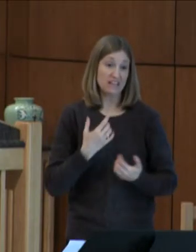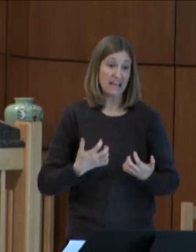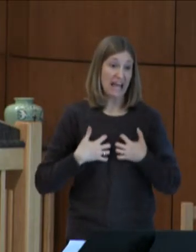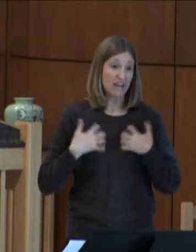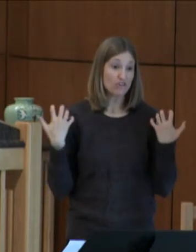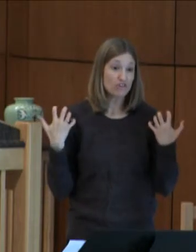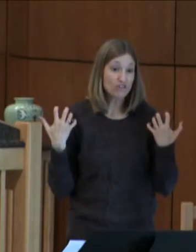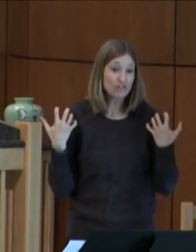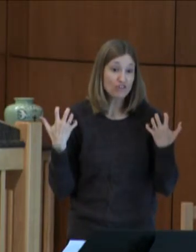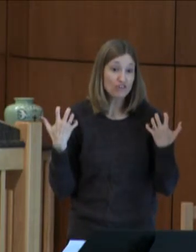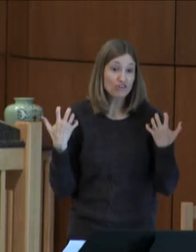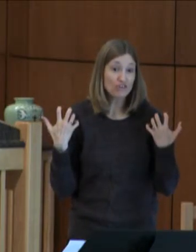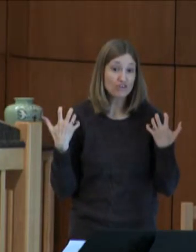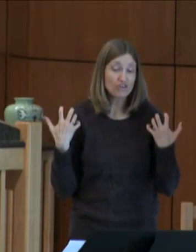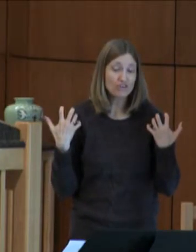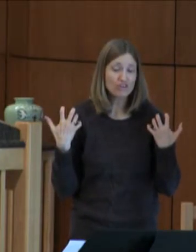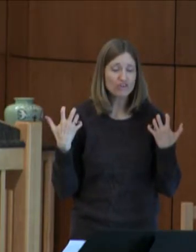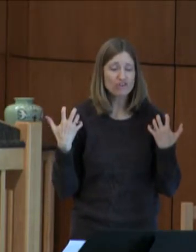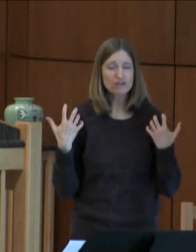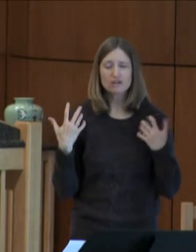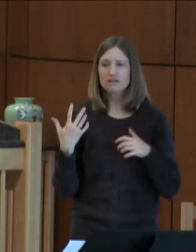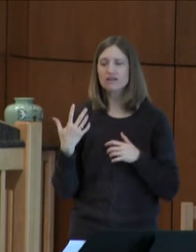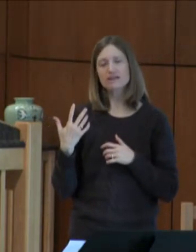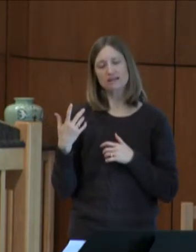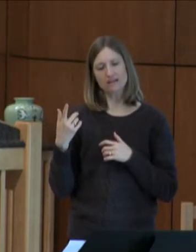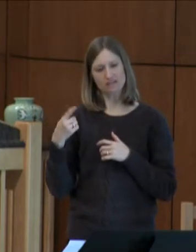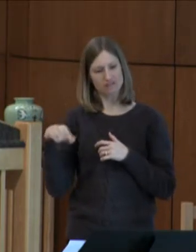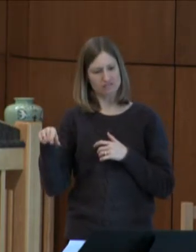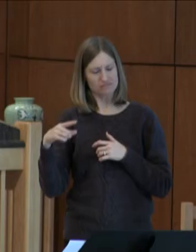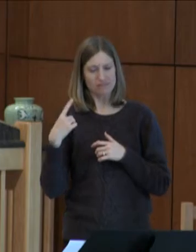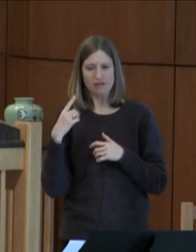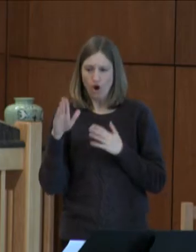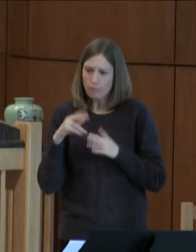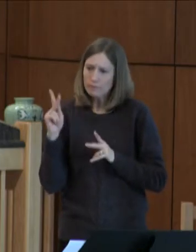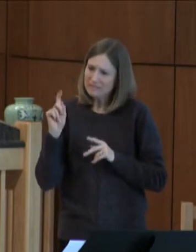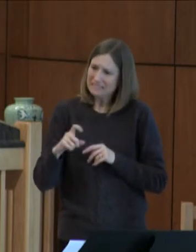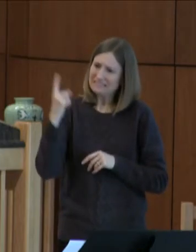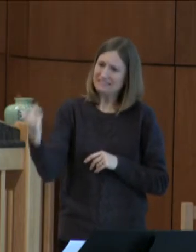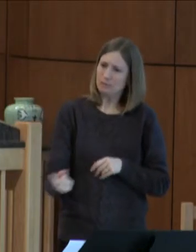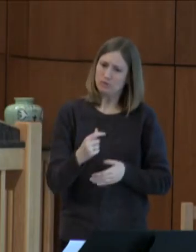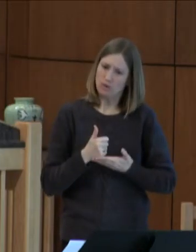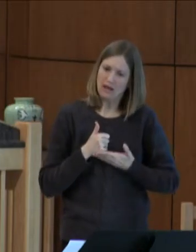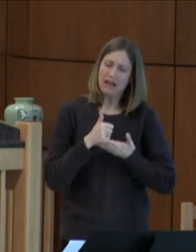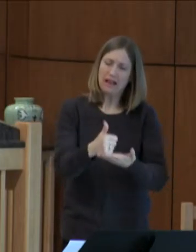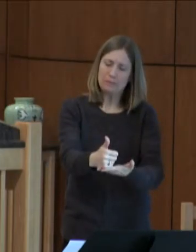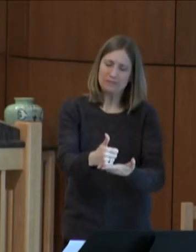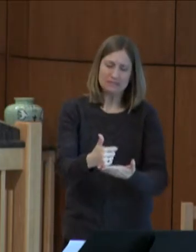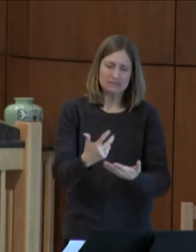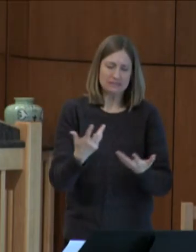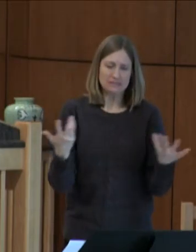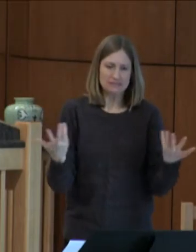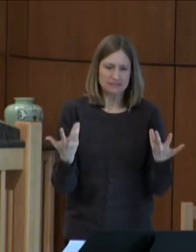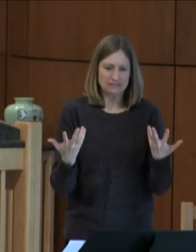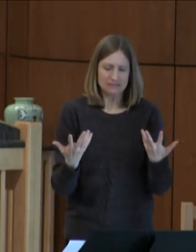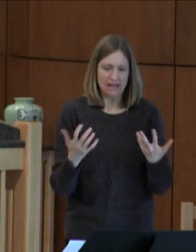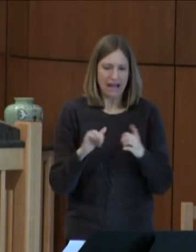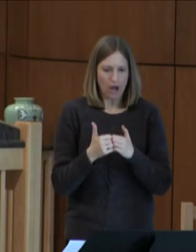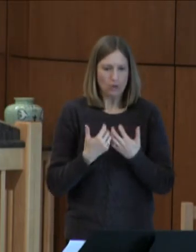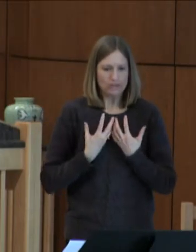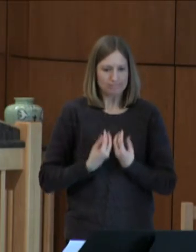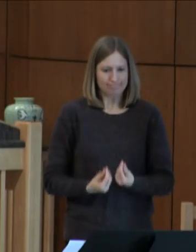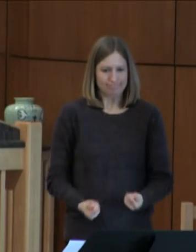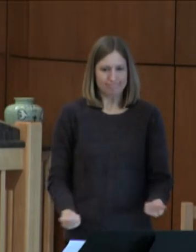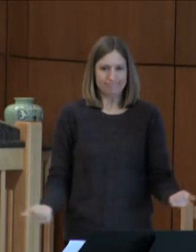and we just need someone who will help us get to the root of what is causing that anger within